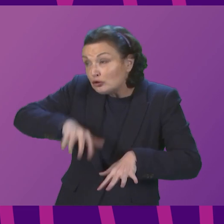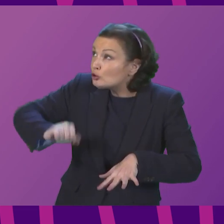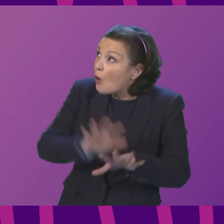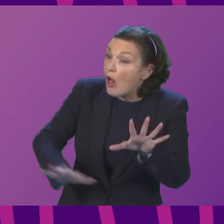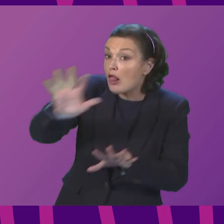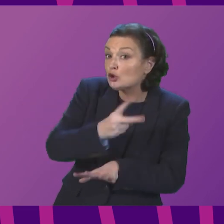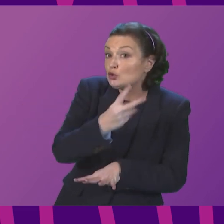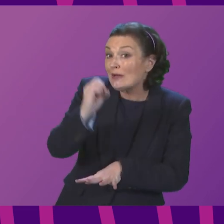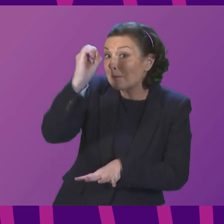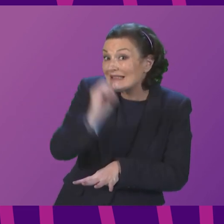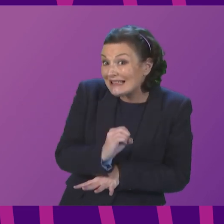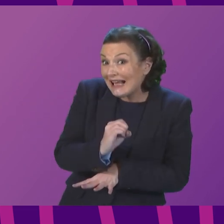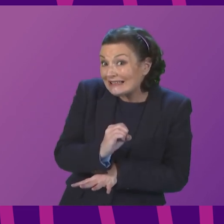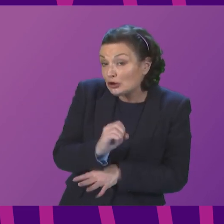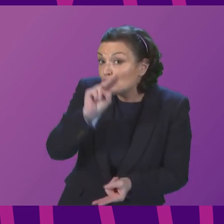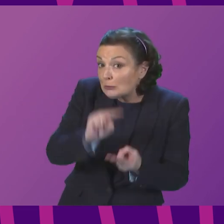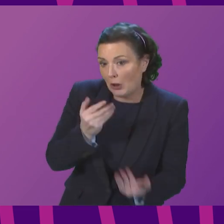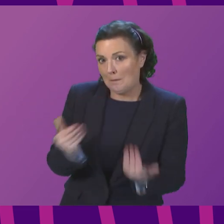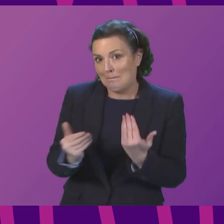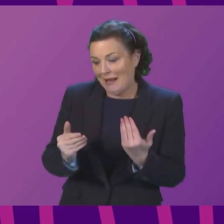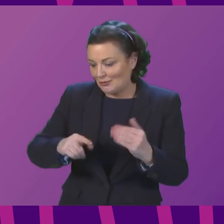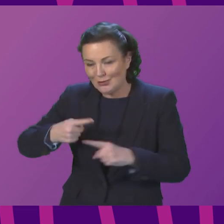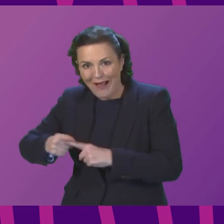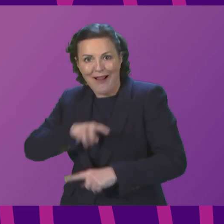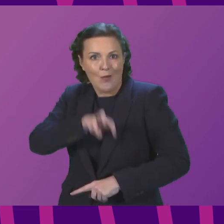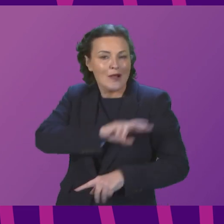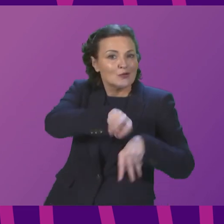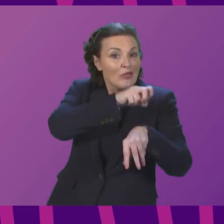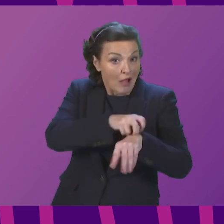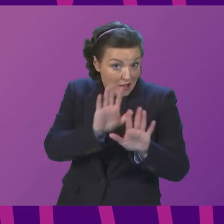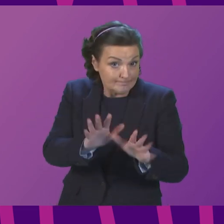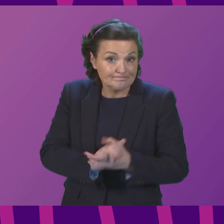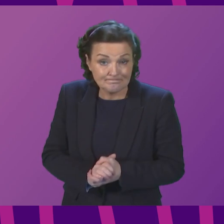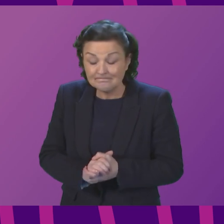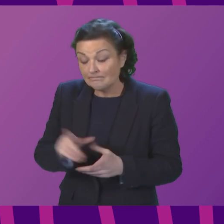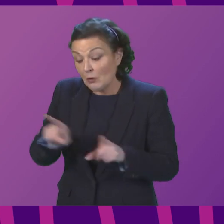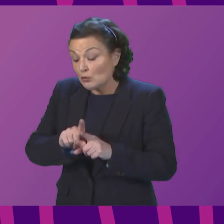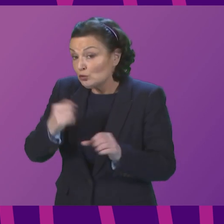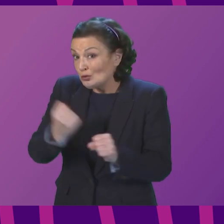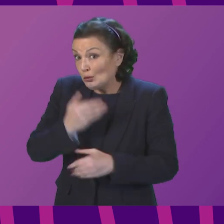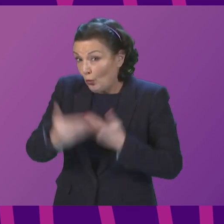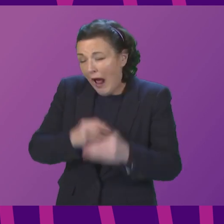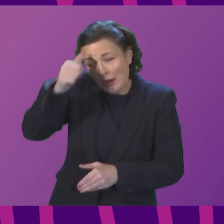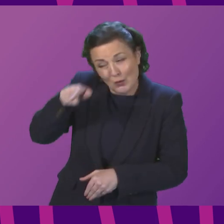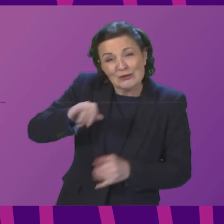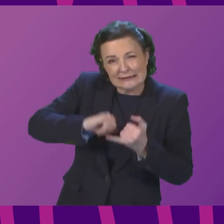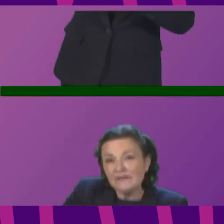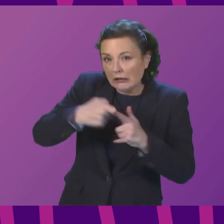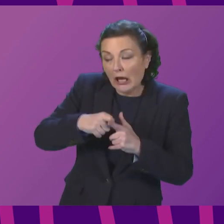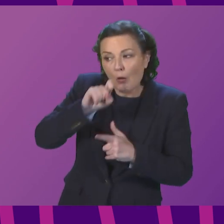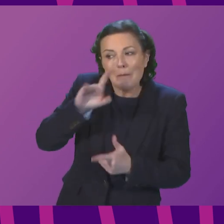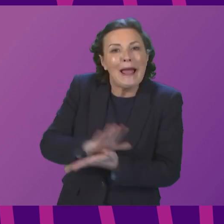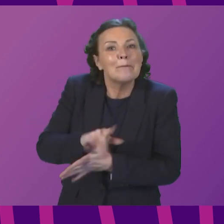than those in the rest of the UK. Work is also well underway, and I know Stephen Kerr will particularly welcome this,